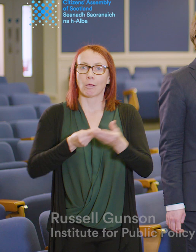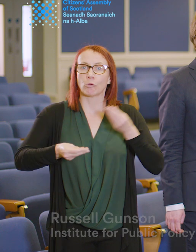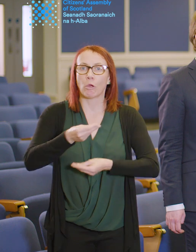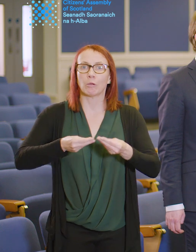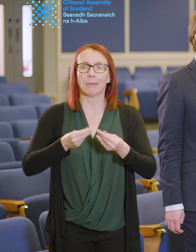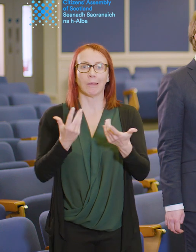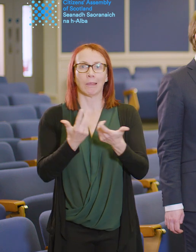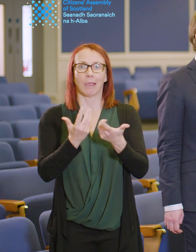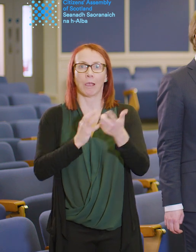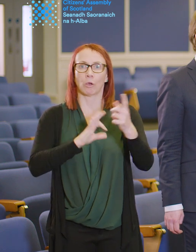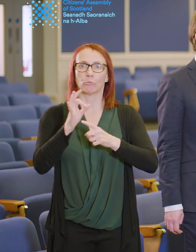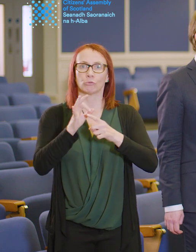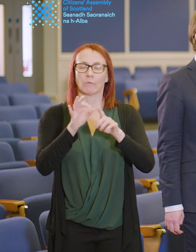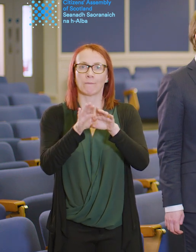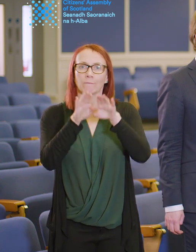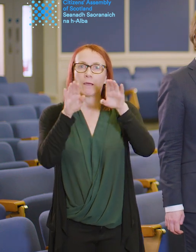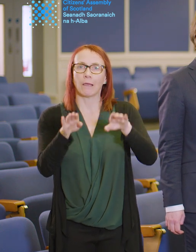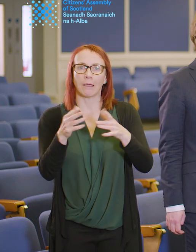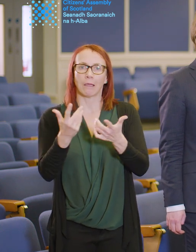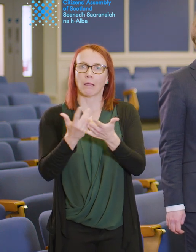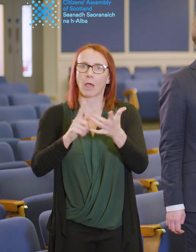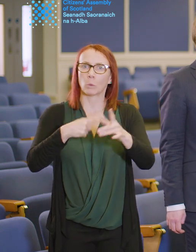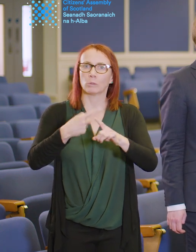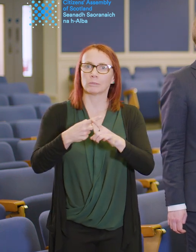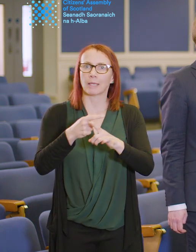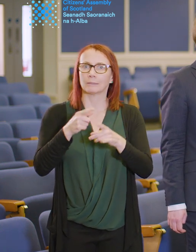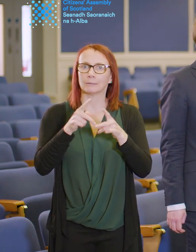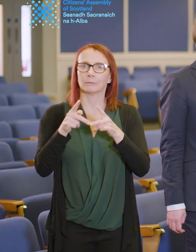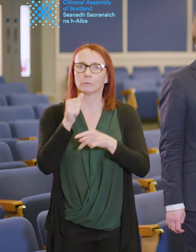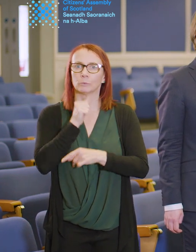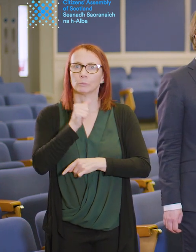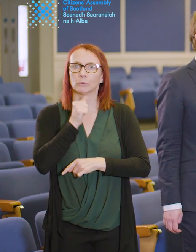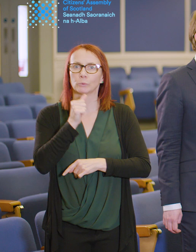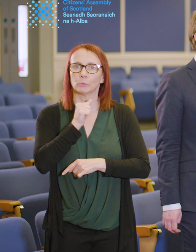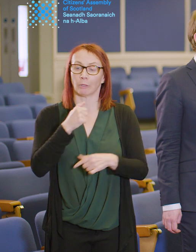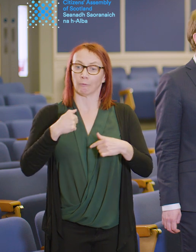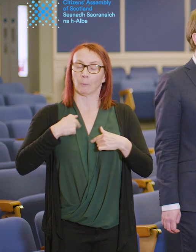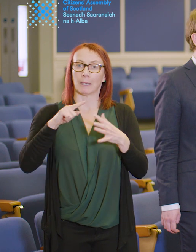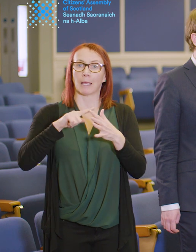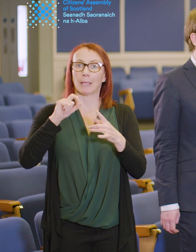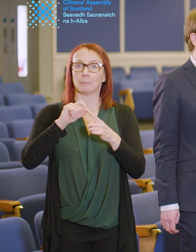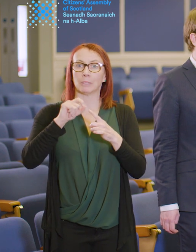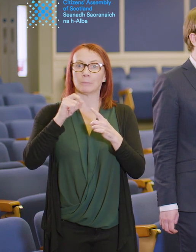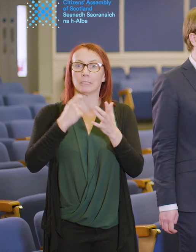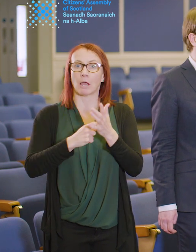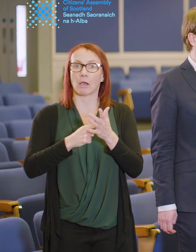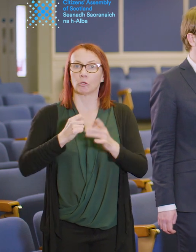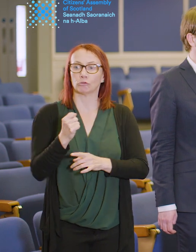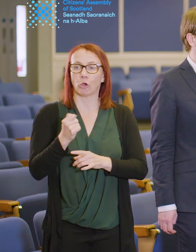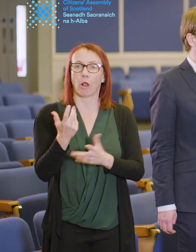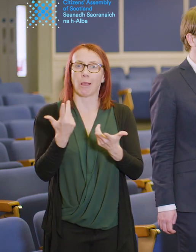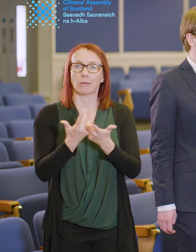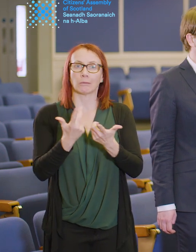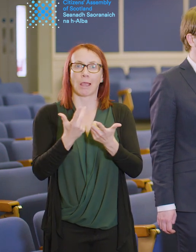how the tax system can help to do that. For us at IPPR Scotland it's about how yes you can raise revenue, yes how you can